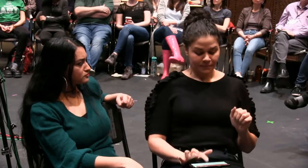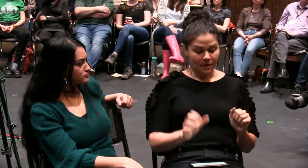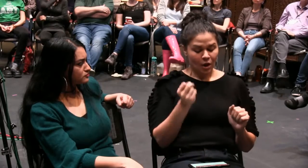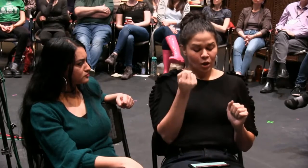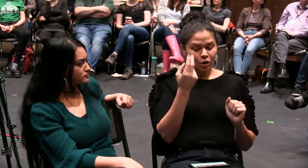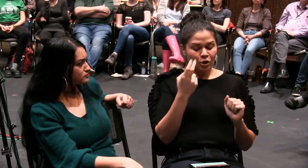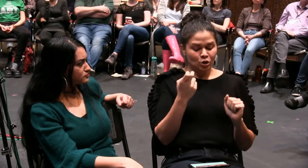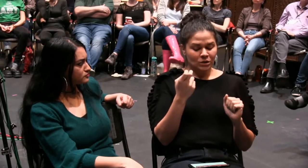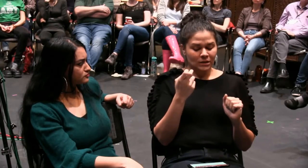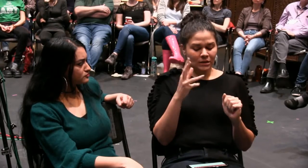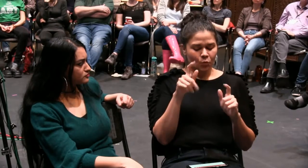American theater?